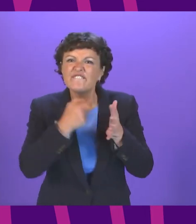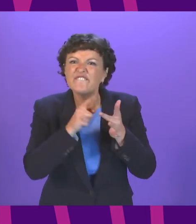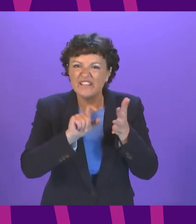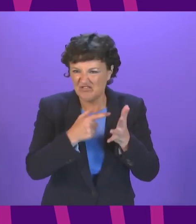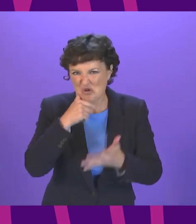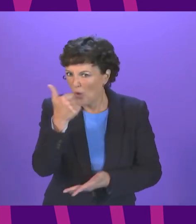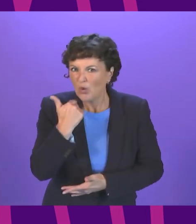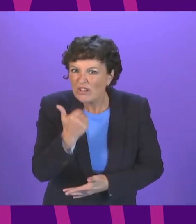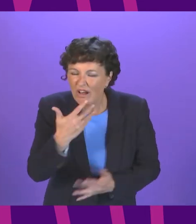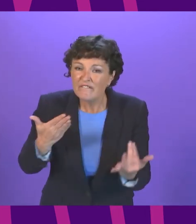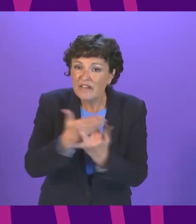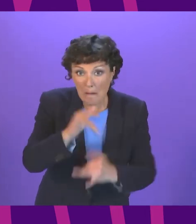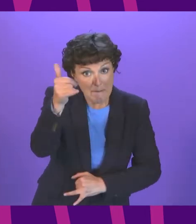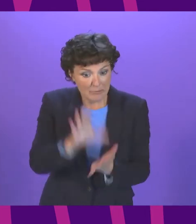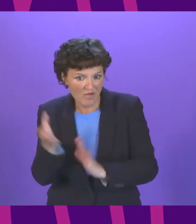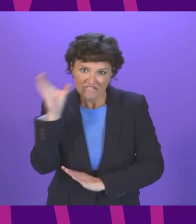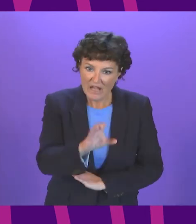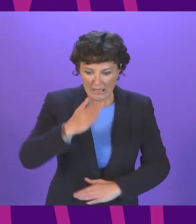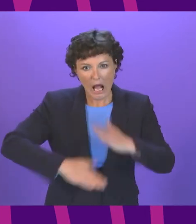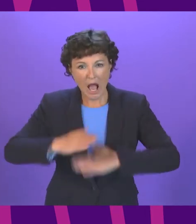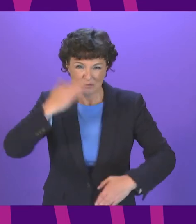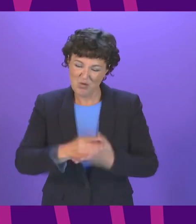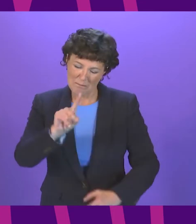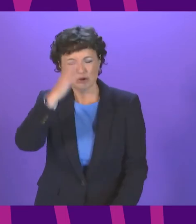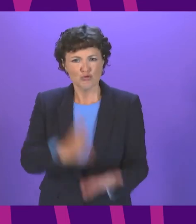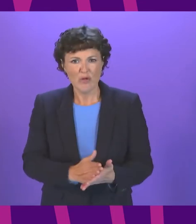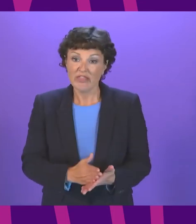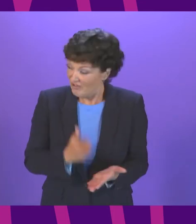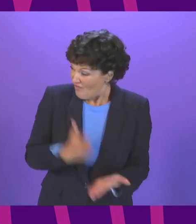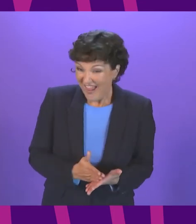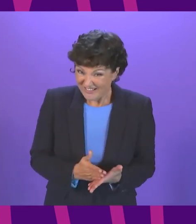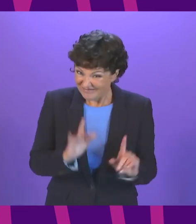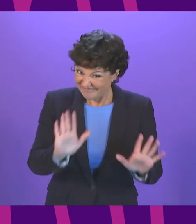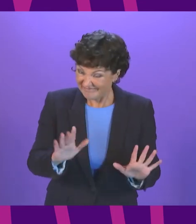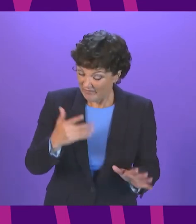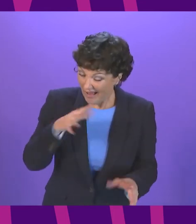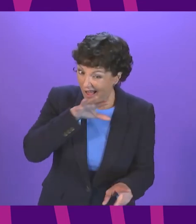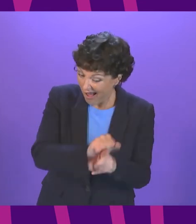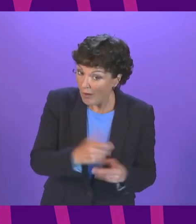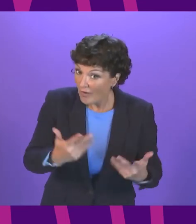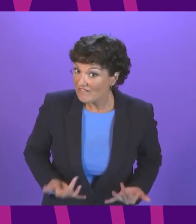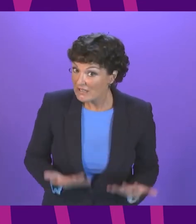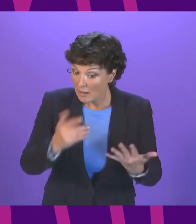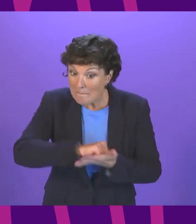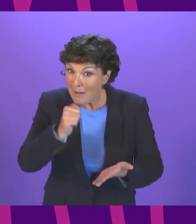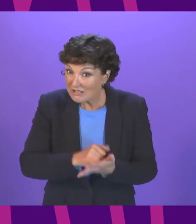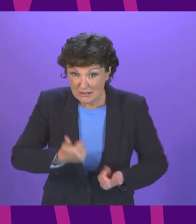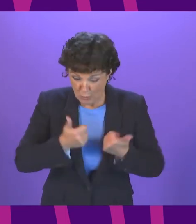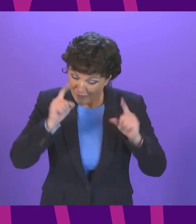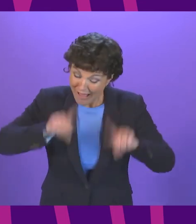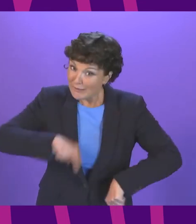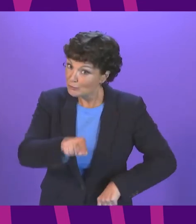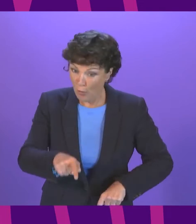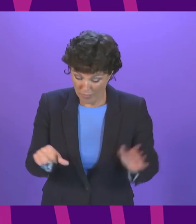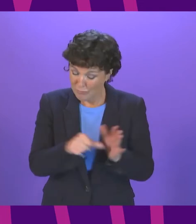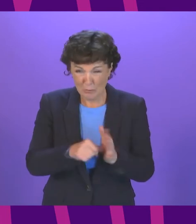have invested in CAMS workforce but the truth of the reality of this was found in the statistics published this morning you cannot ignore